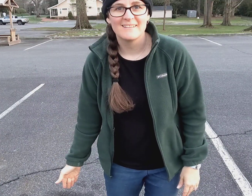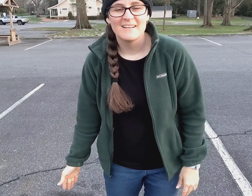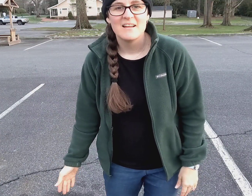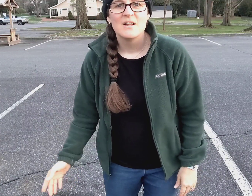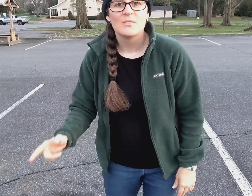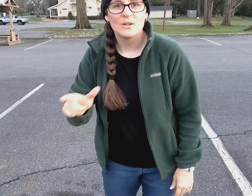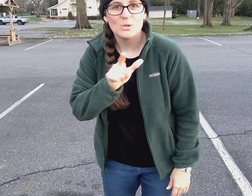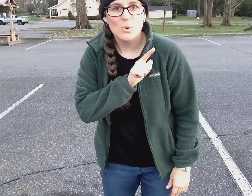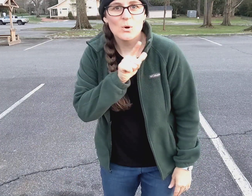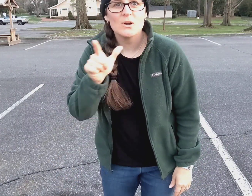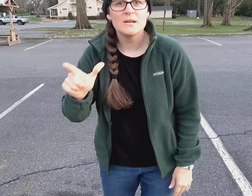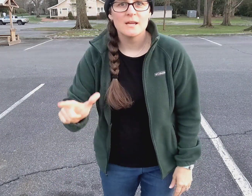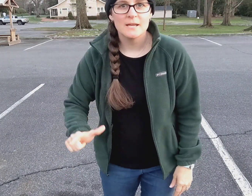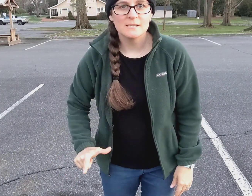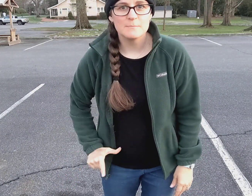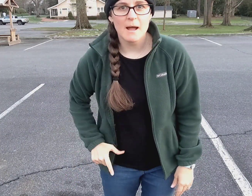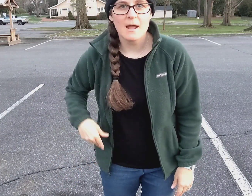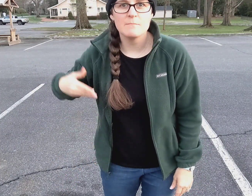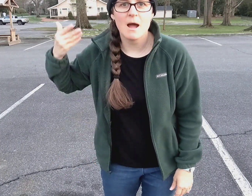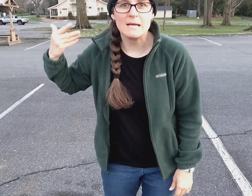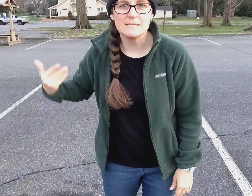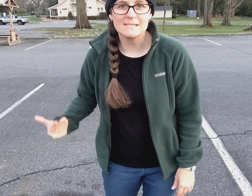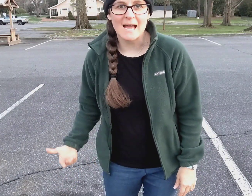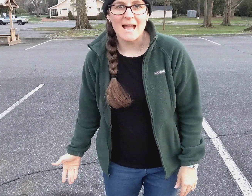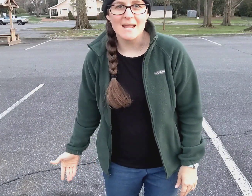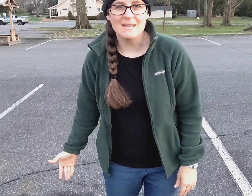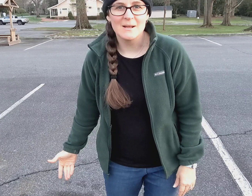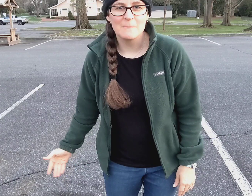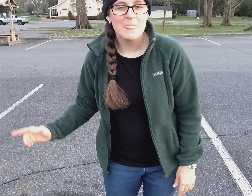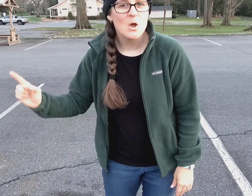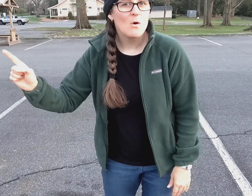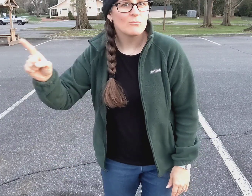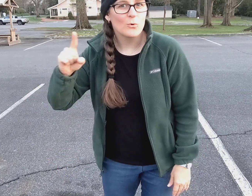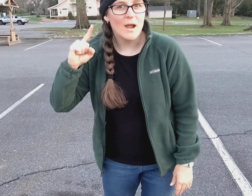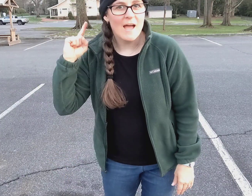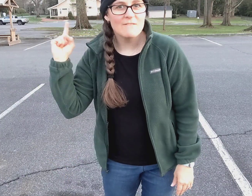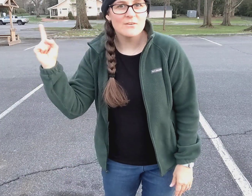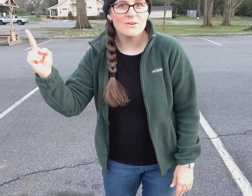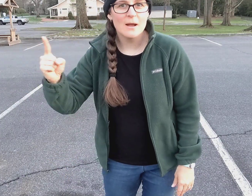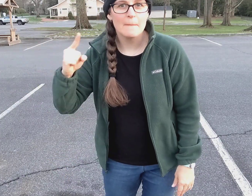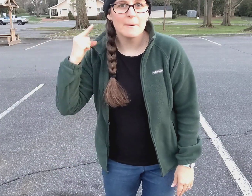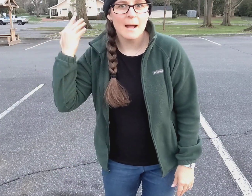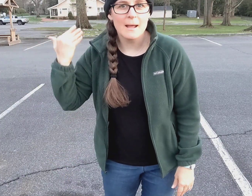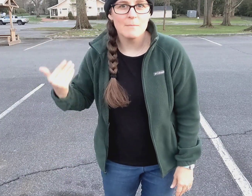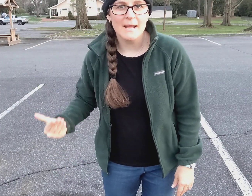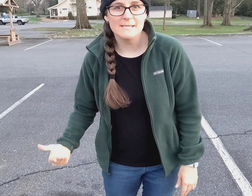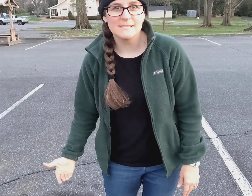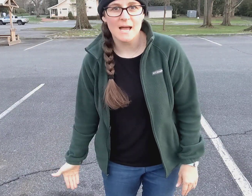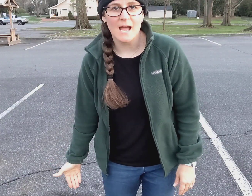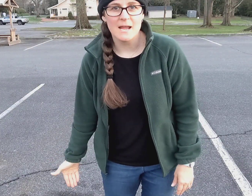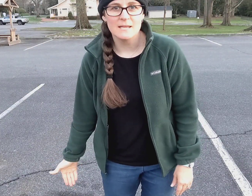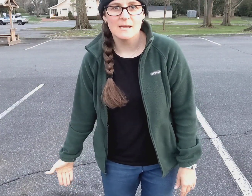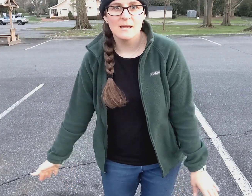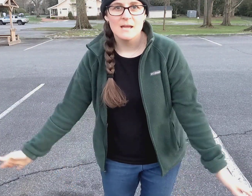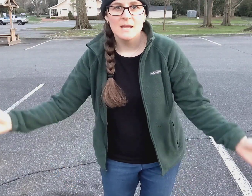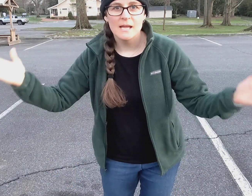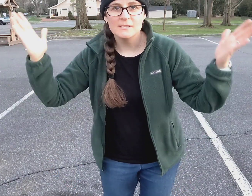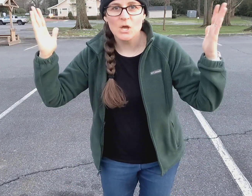The Lord is by my side, forever by my side. His